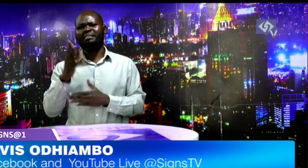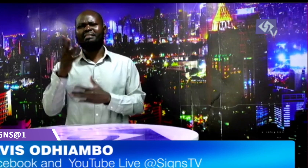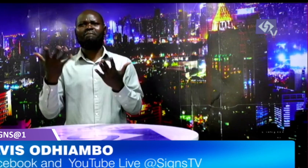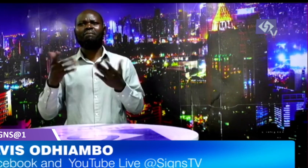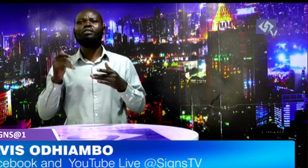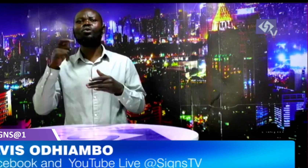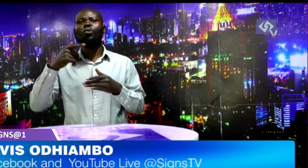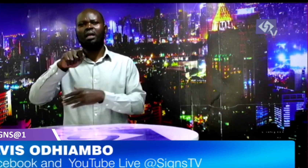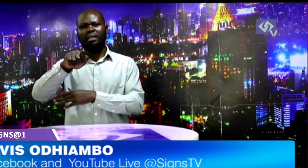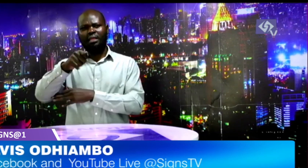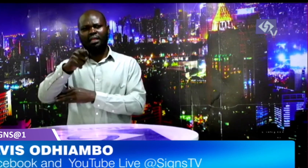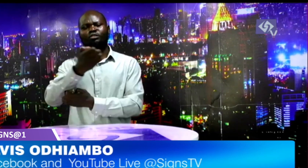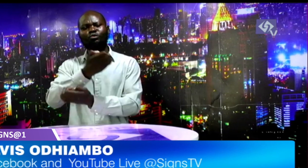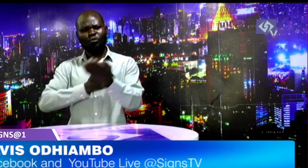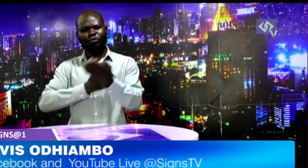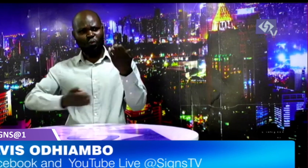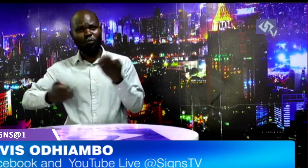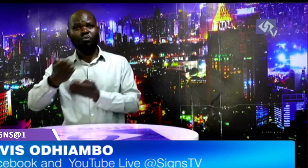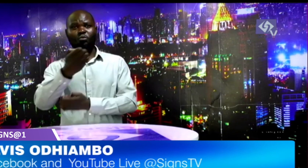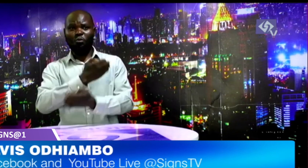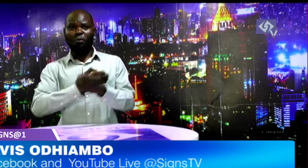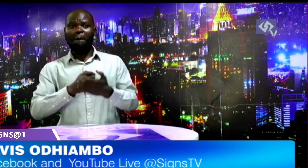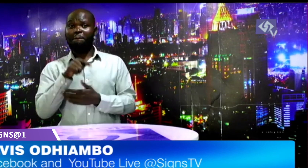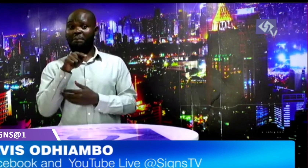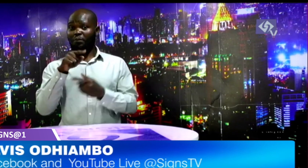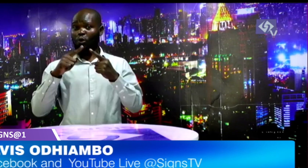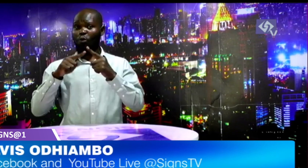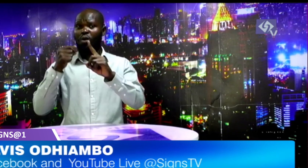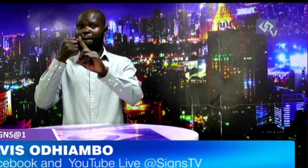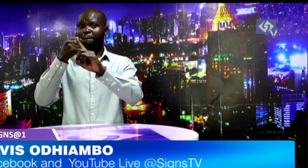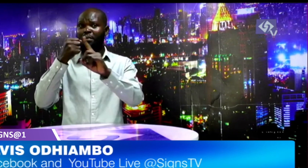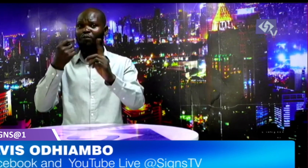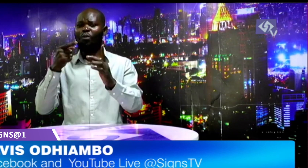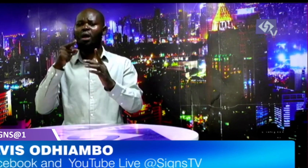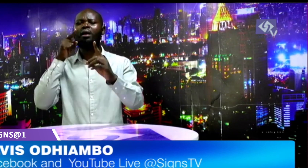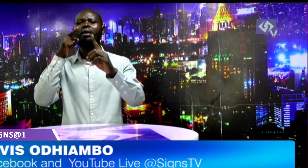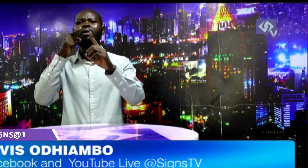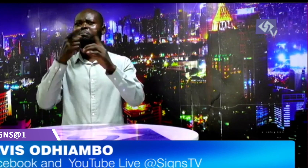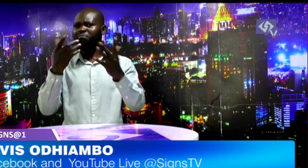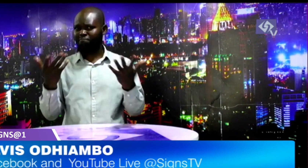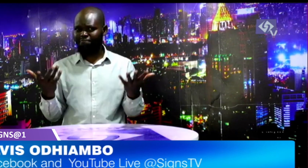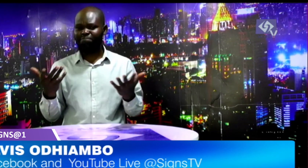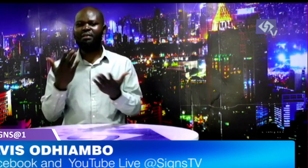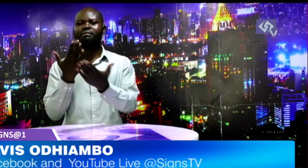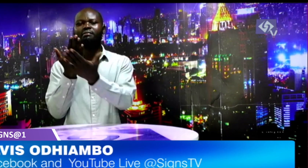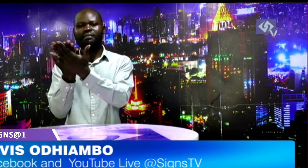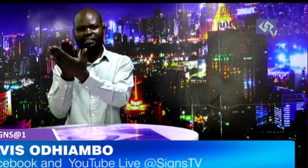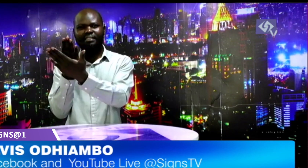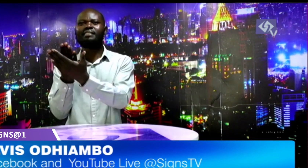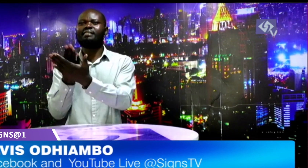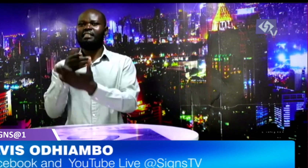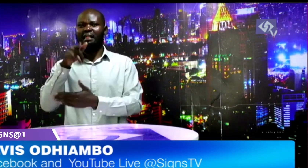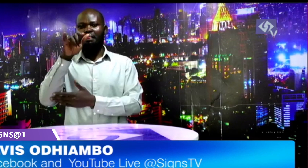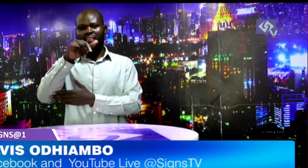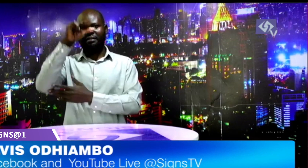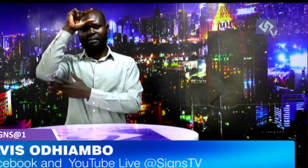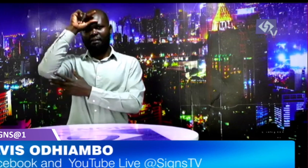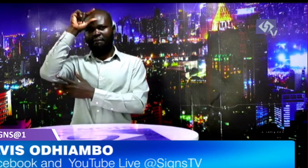hinges on effective leadership according to him reducing the cost of living should be a key